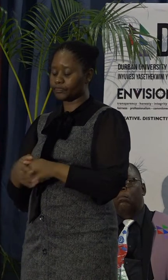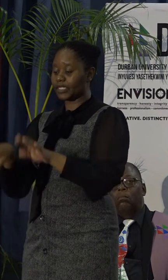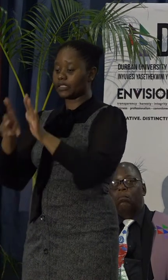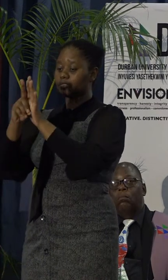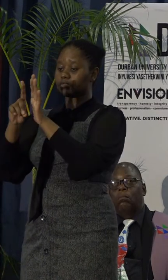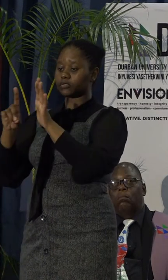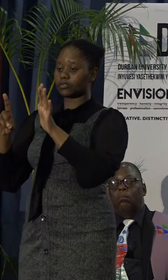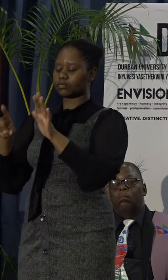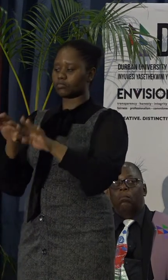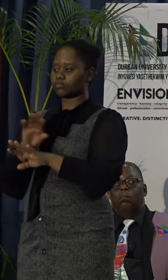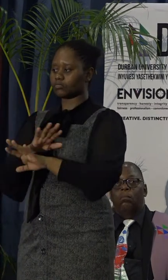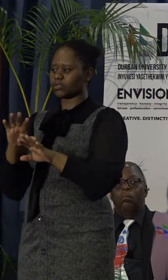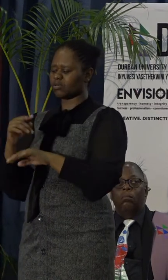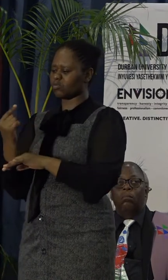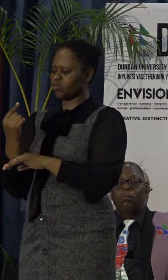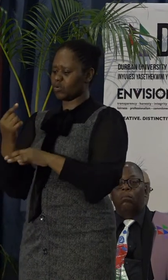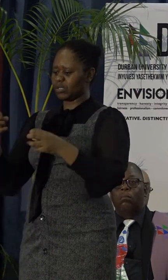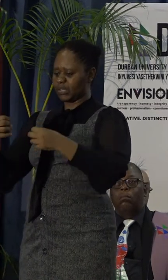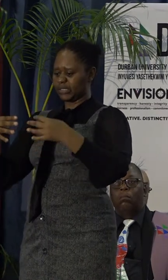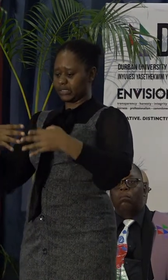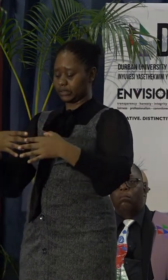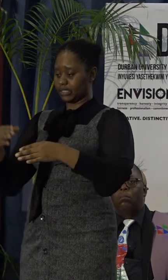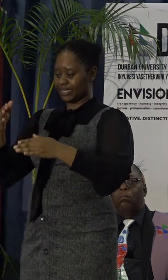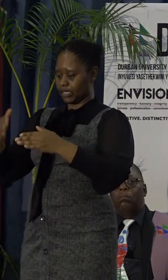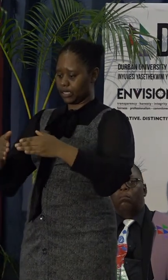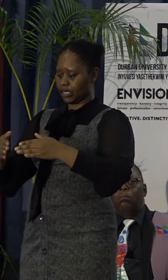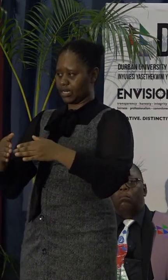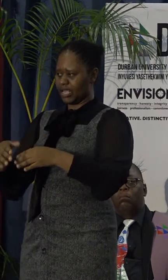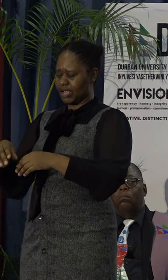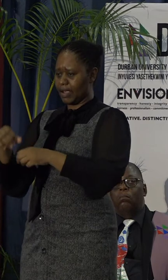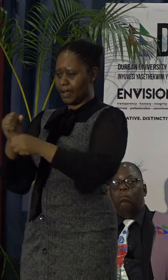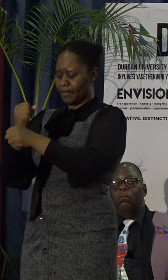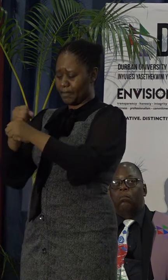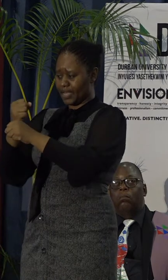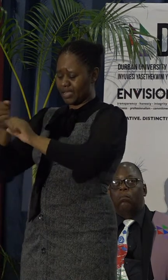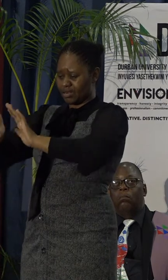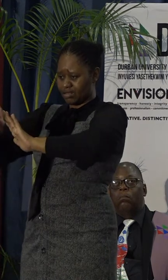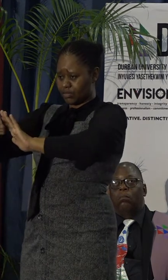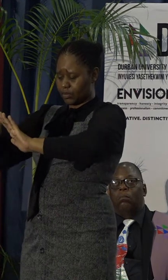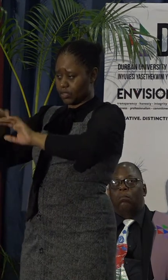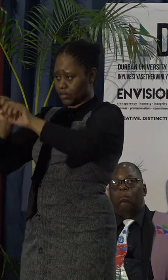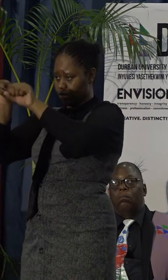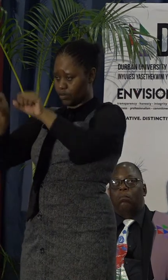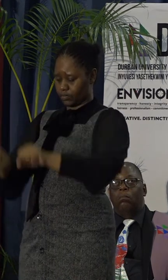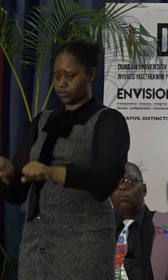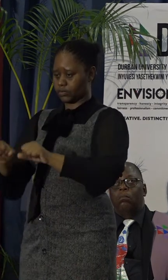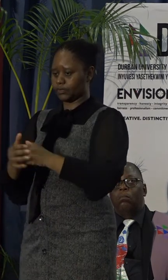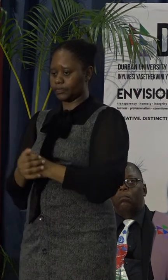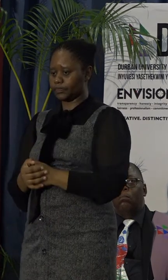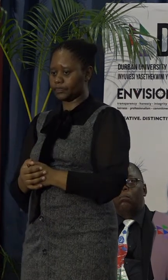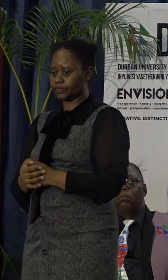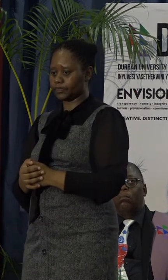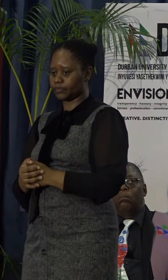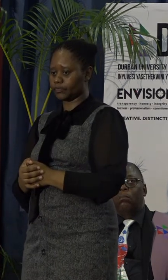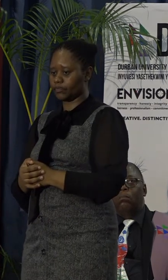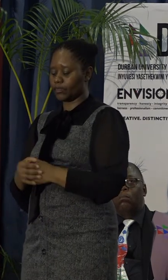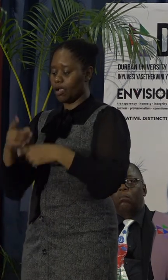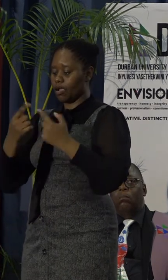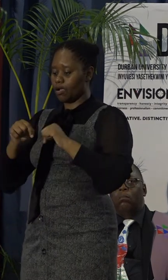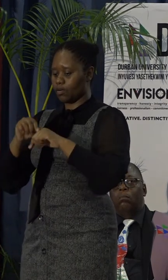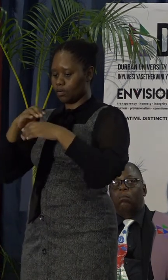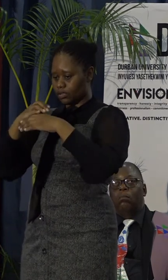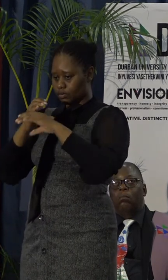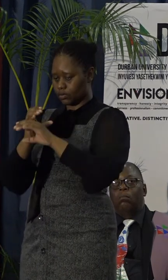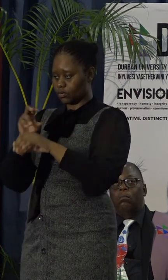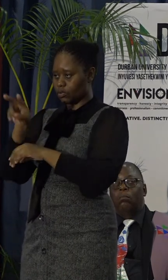Digitalization does not only start and end with mechanical and operational systems. Our focus